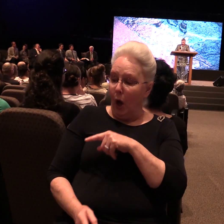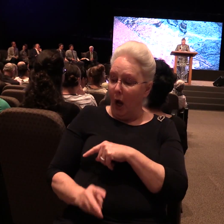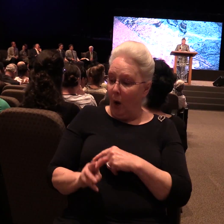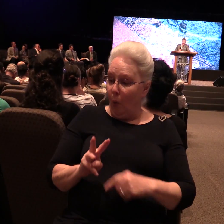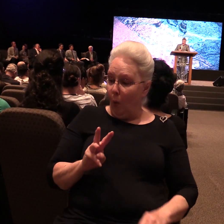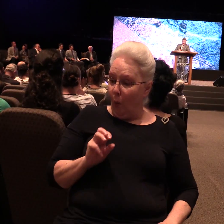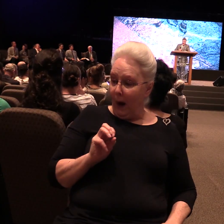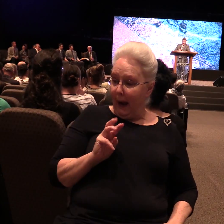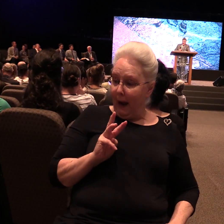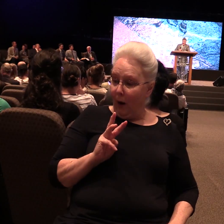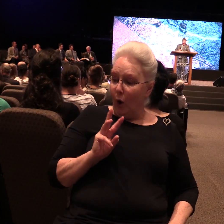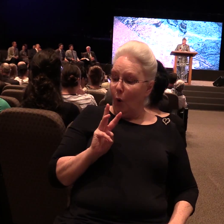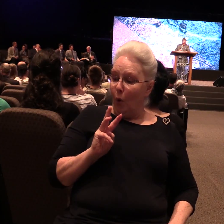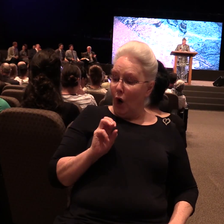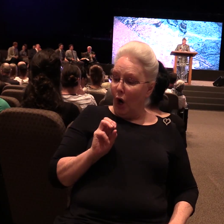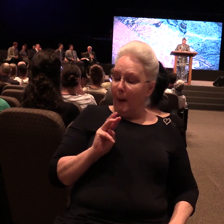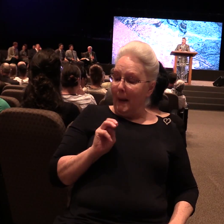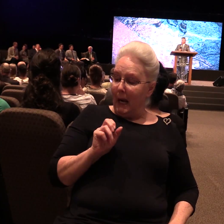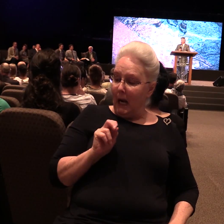Wow.